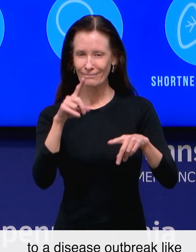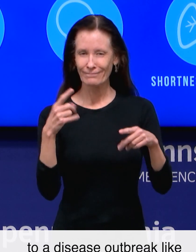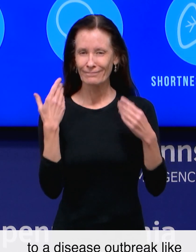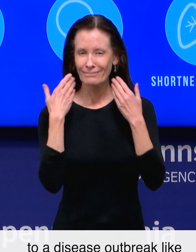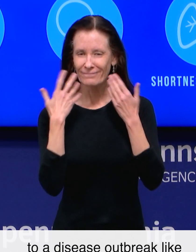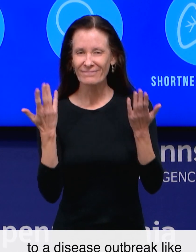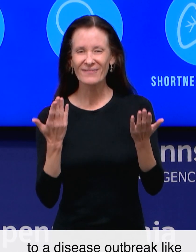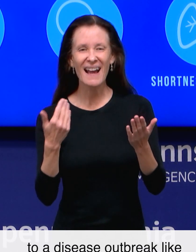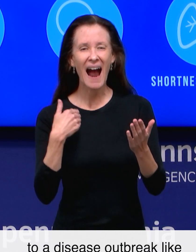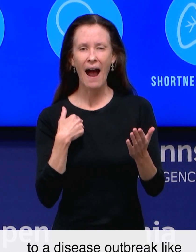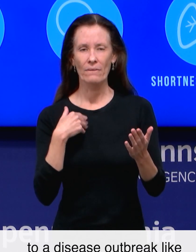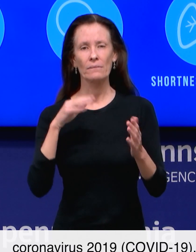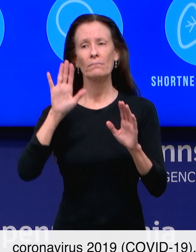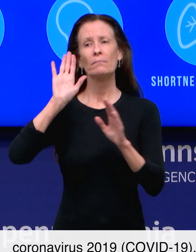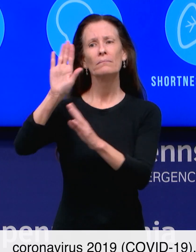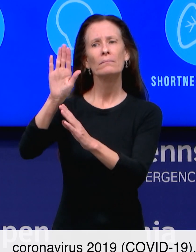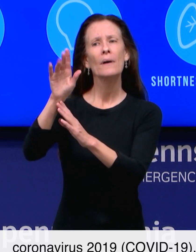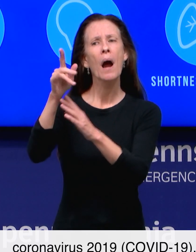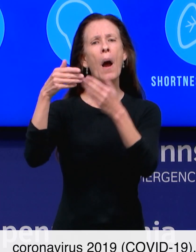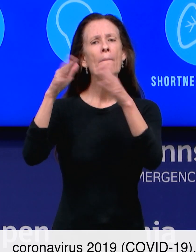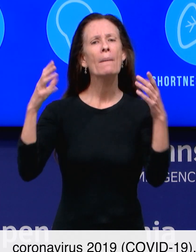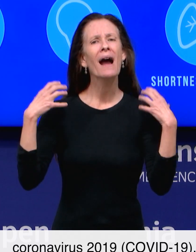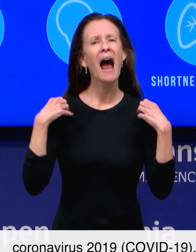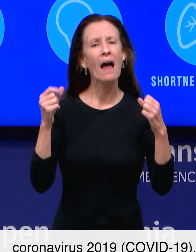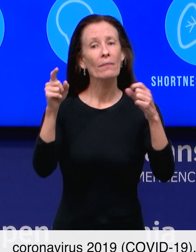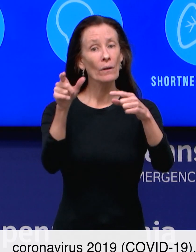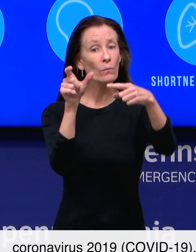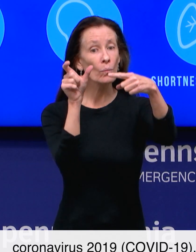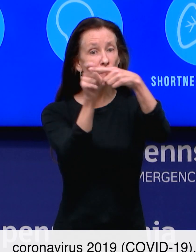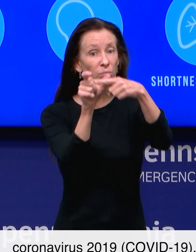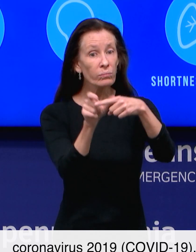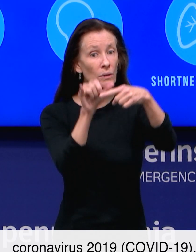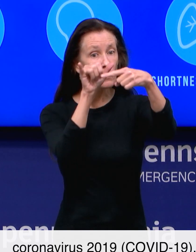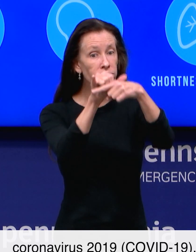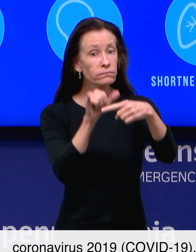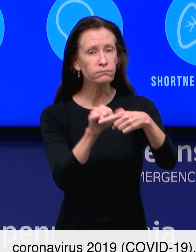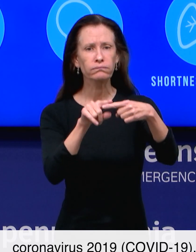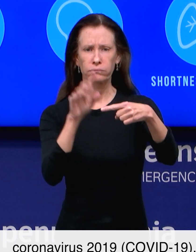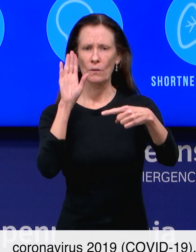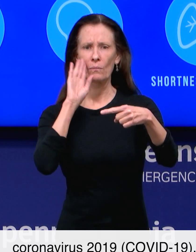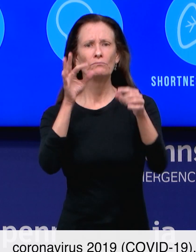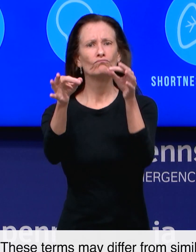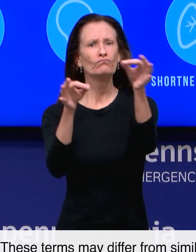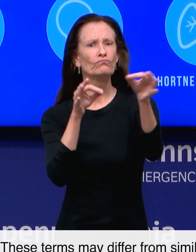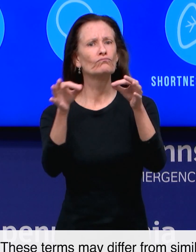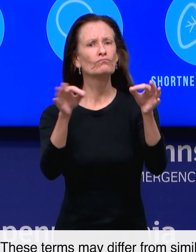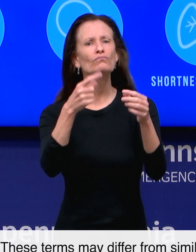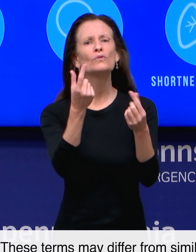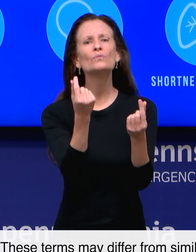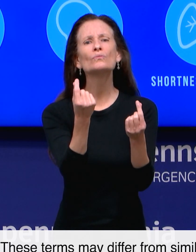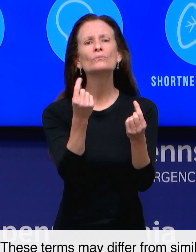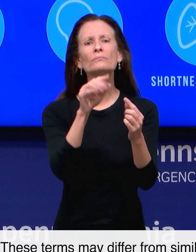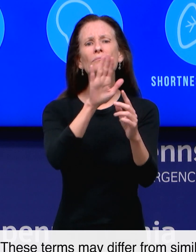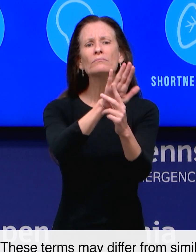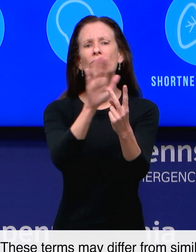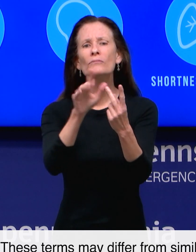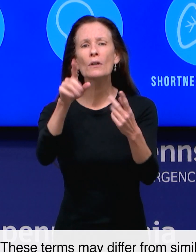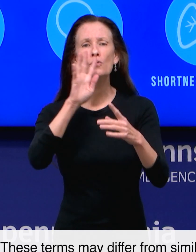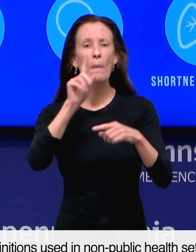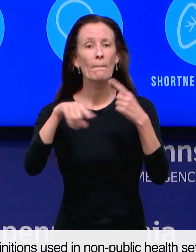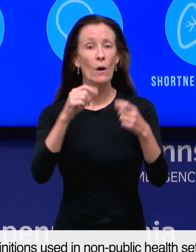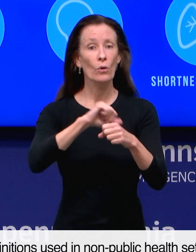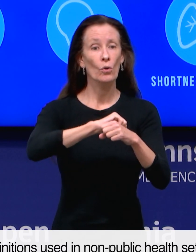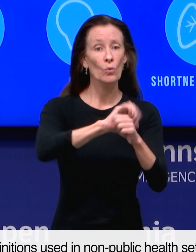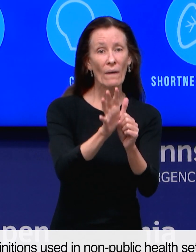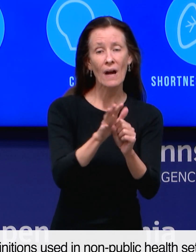to a disease outbreak like coronavirus 2019, or COVID-19. These terms may differ from